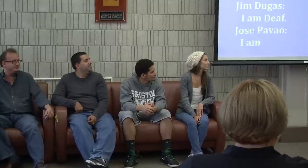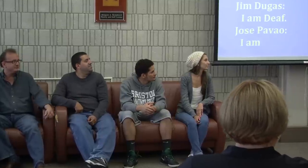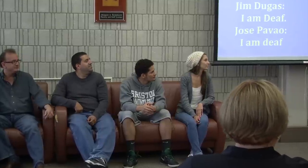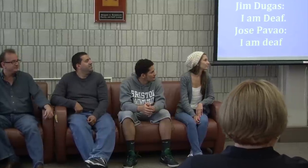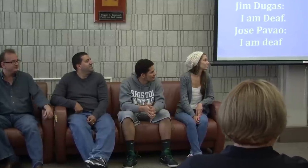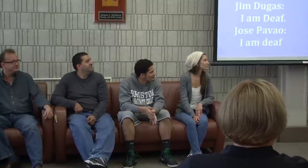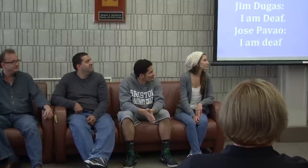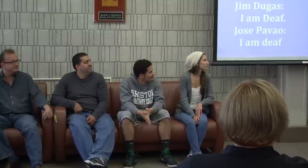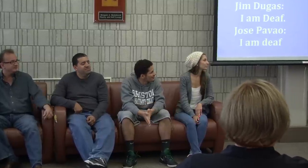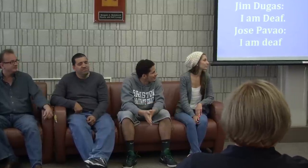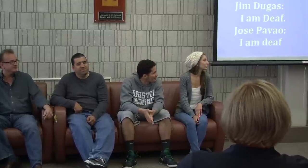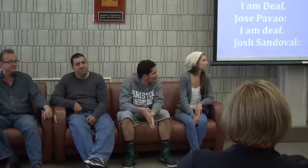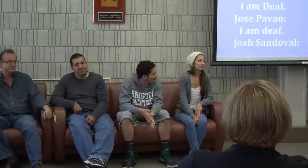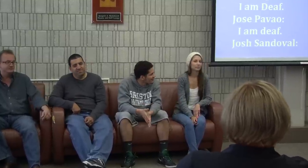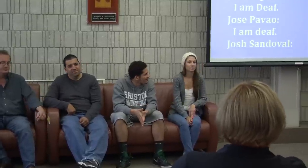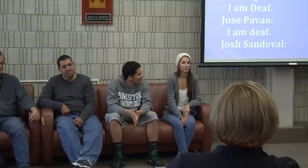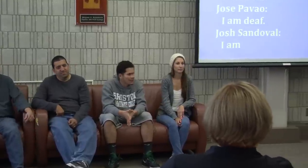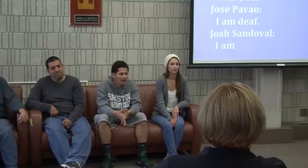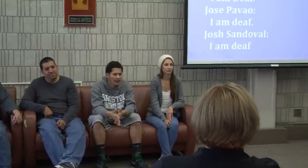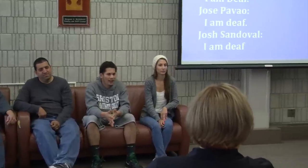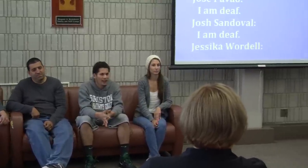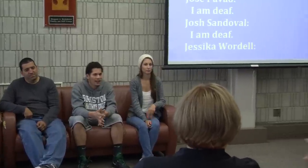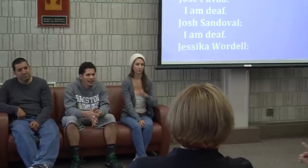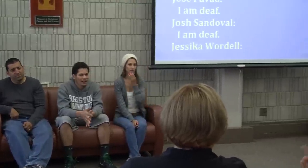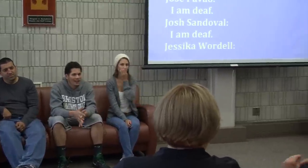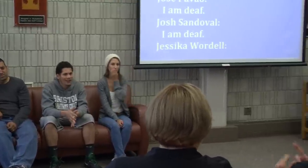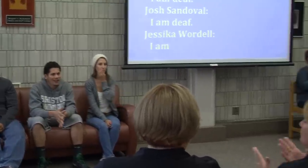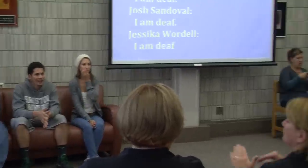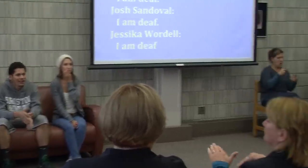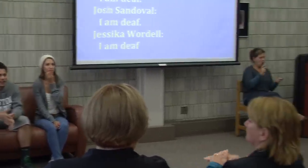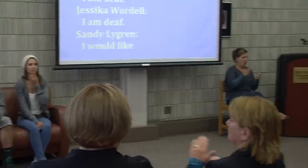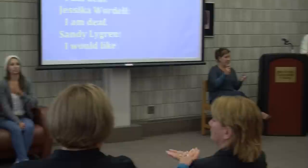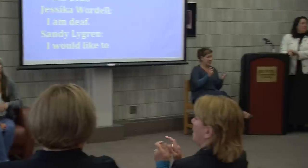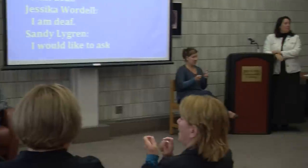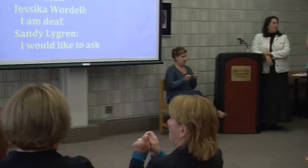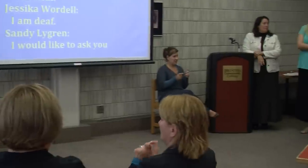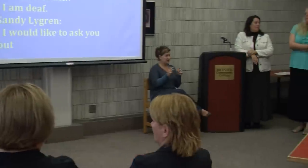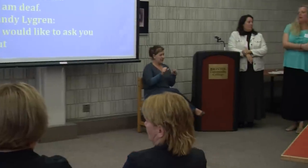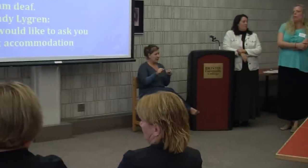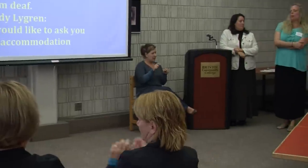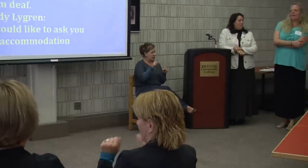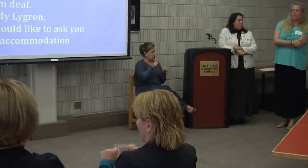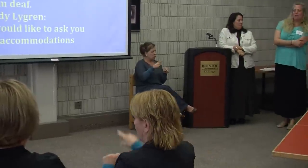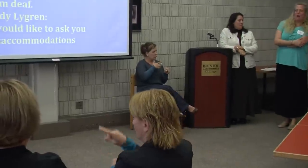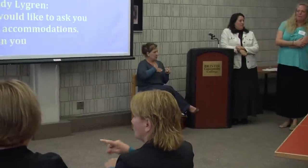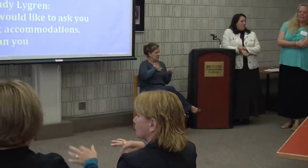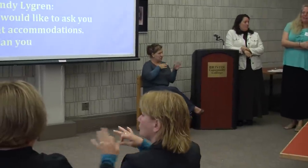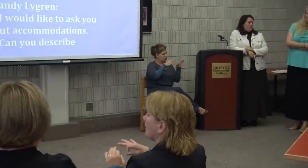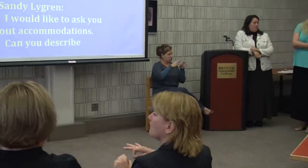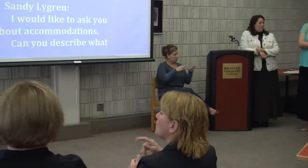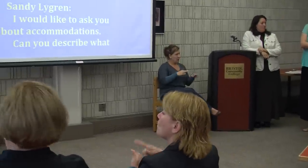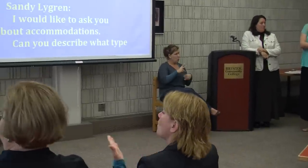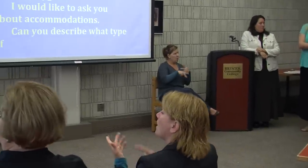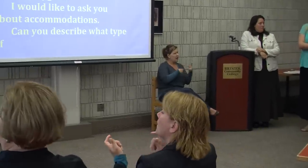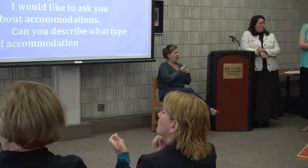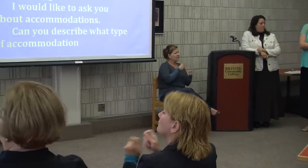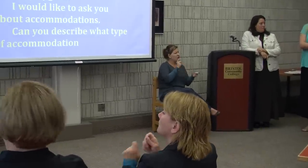So now I'd like to ask you about accommodations. Can you describe what type of accommodations you tend to use to